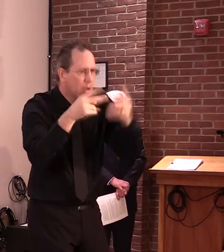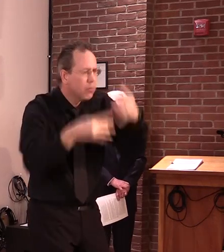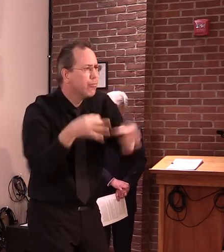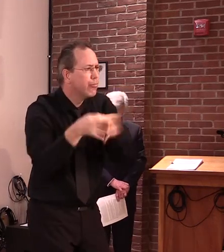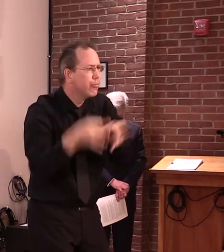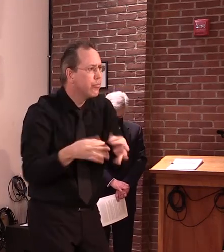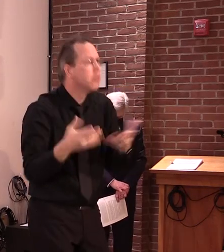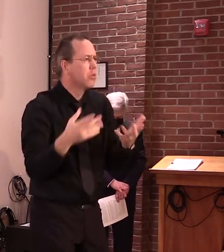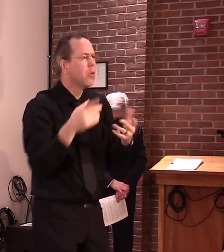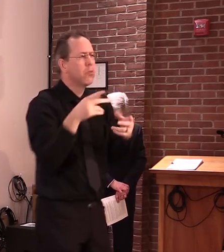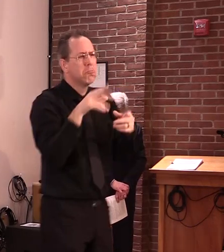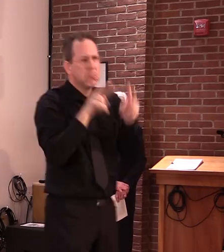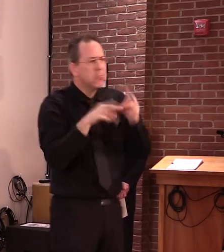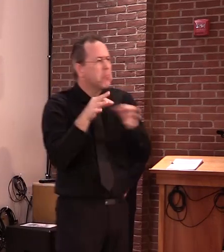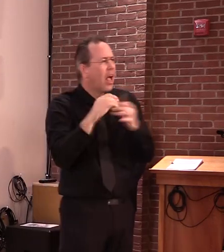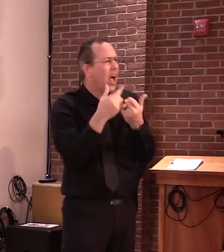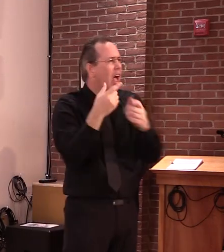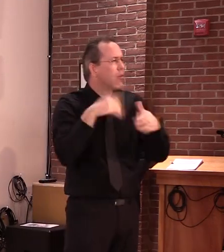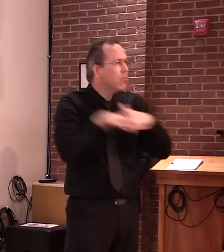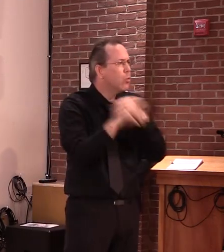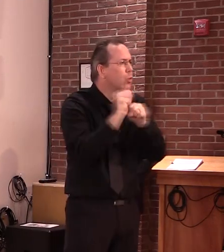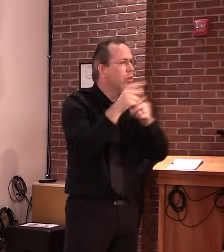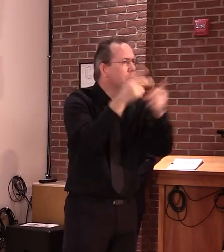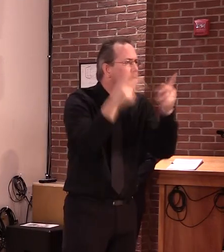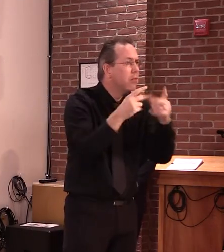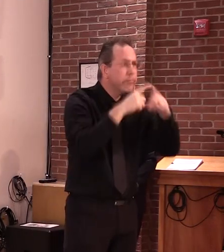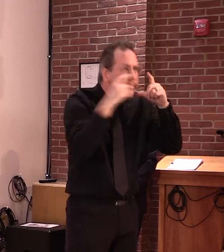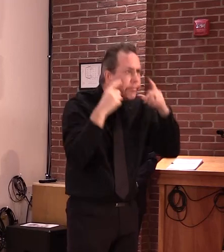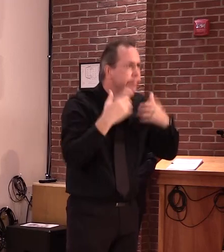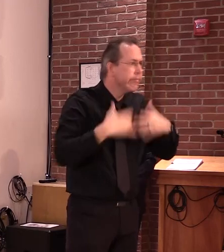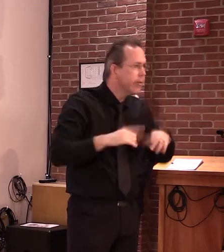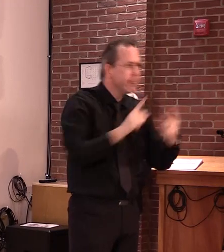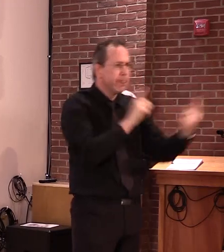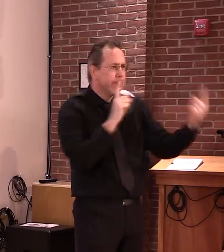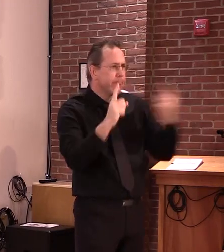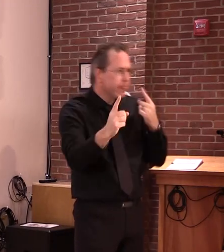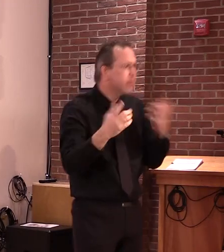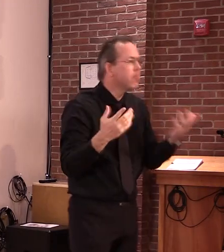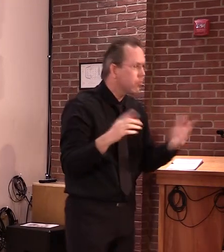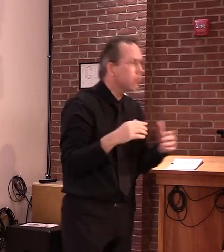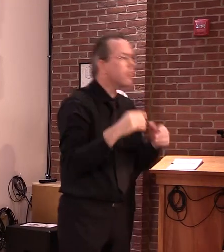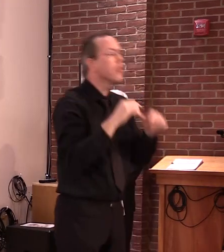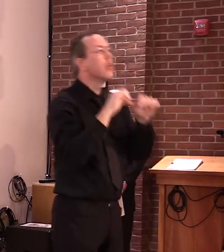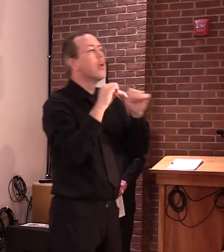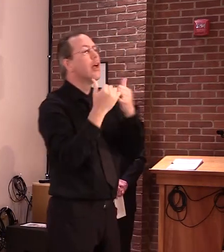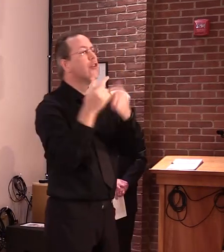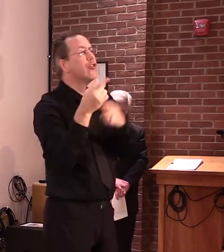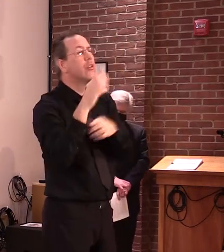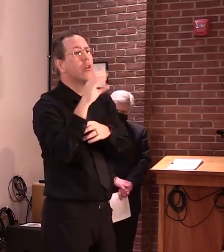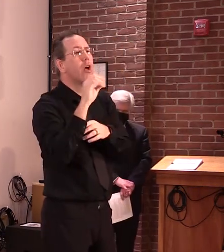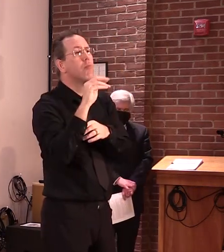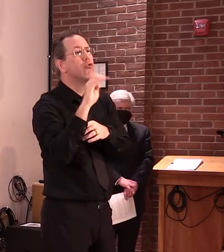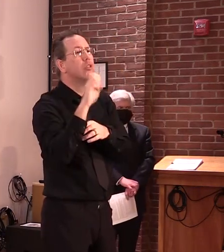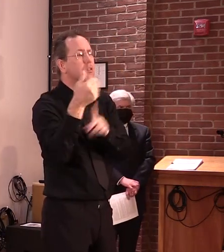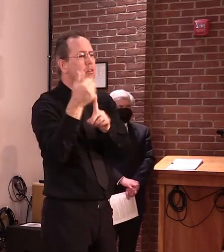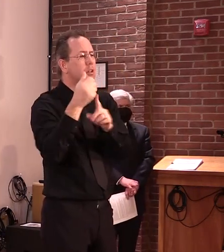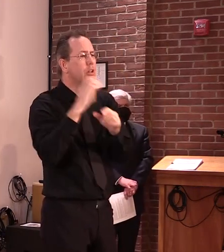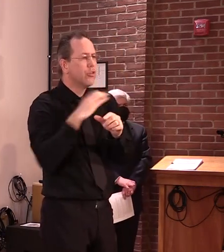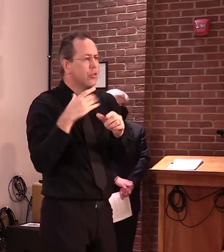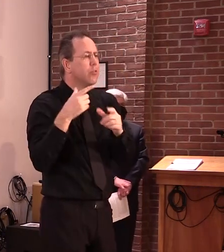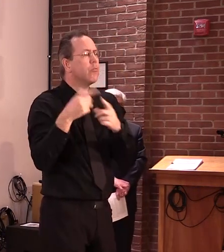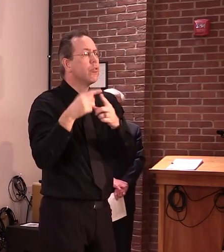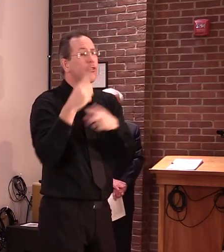this week is under development by the Agency of Commerce in coordination with Dr. Levine's team at the Health Department and Commissioner